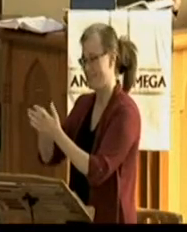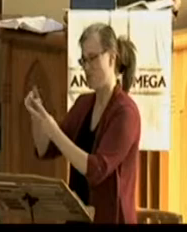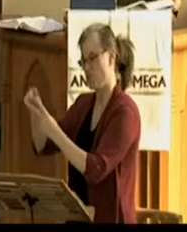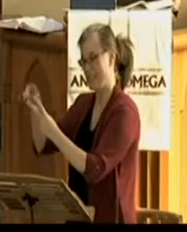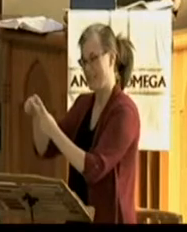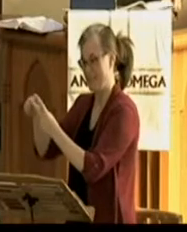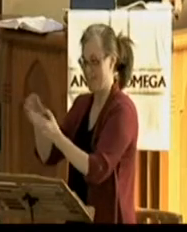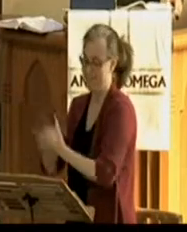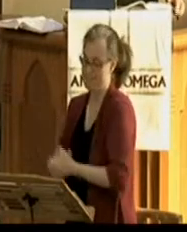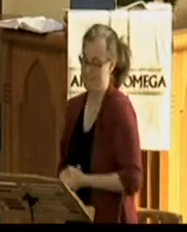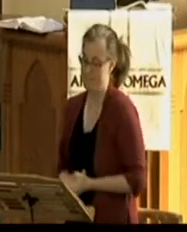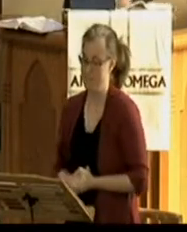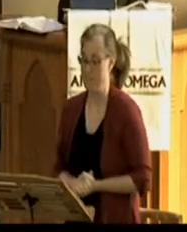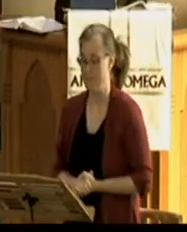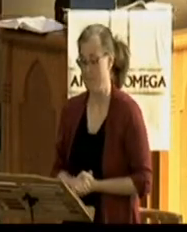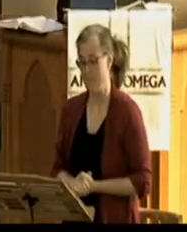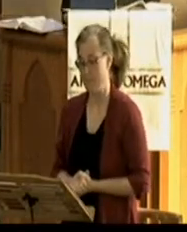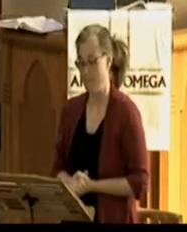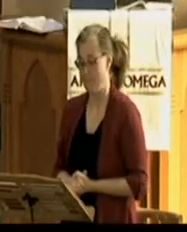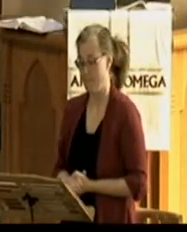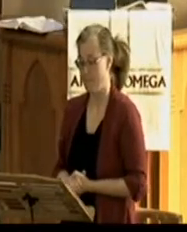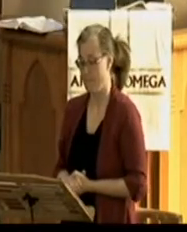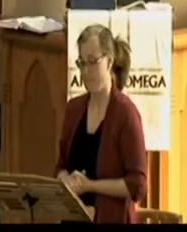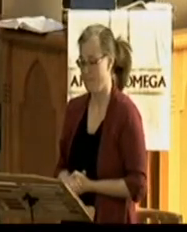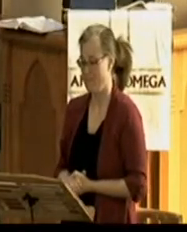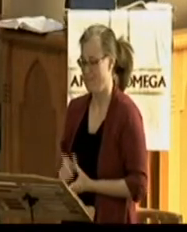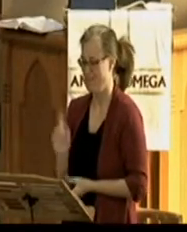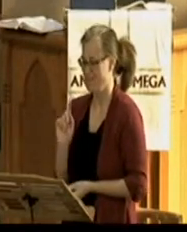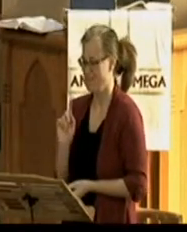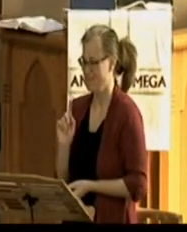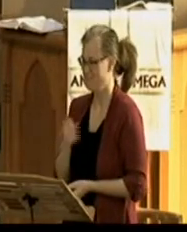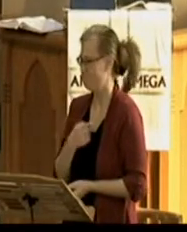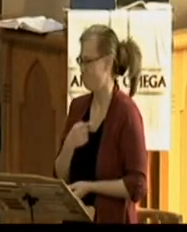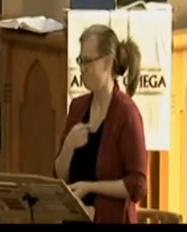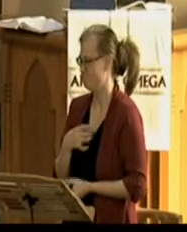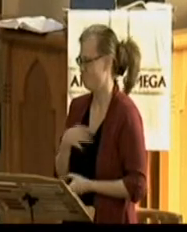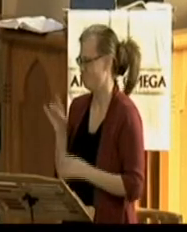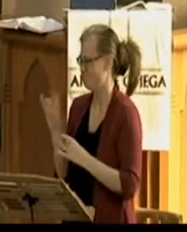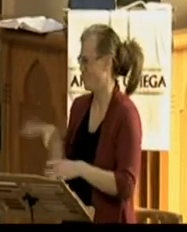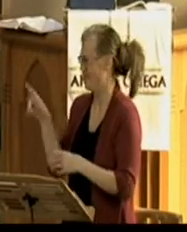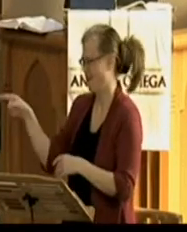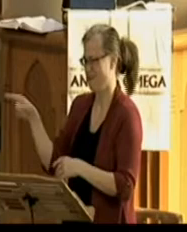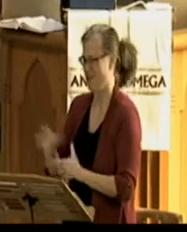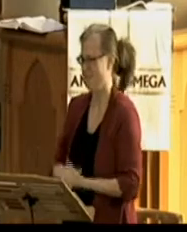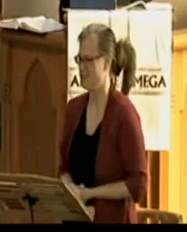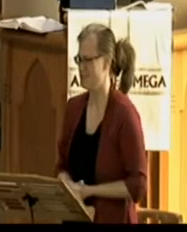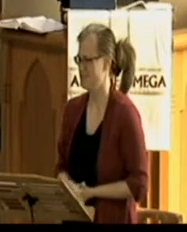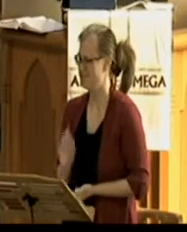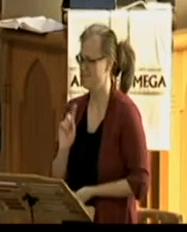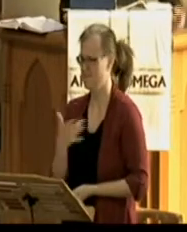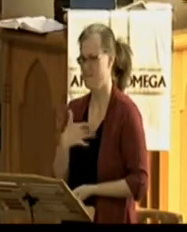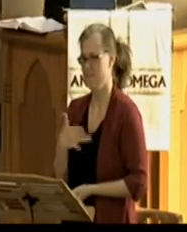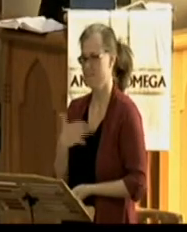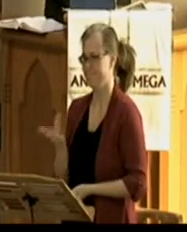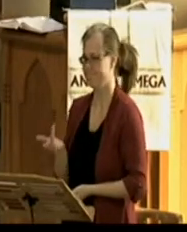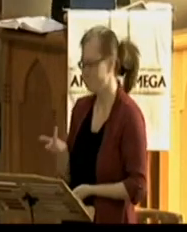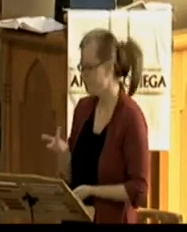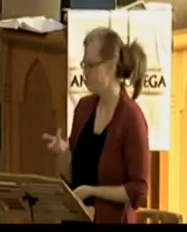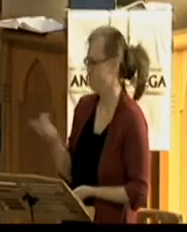finish it. We tend to have a negative view, though, of Thomas as a skeptic. Many look at him